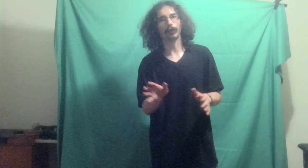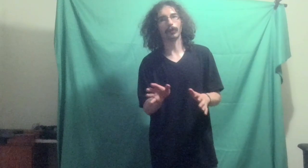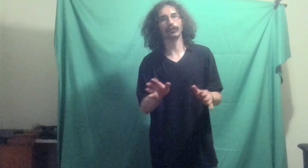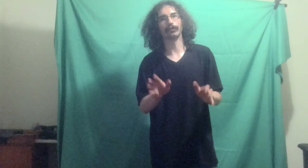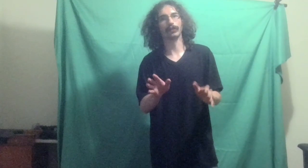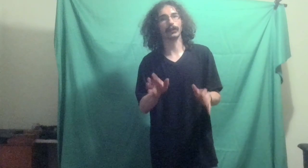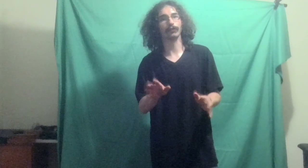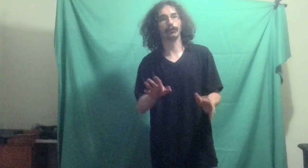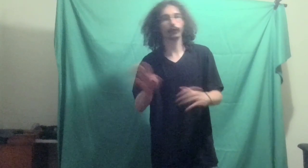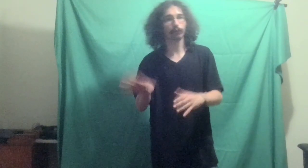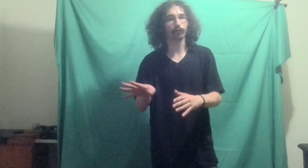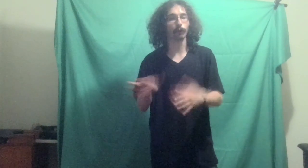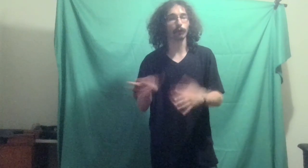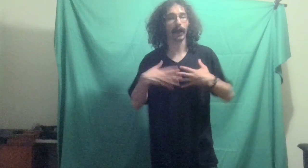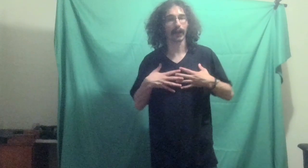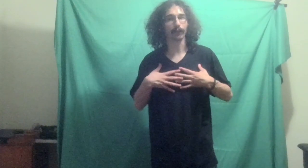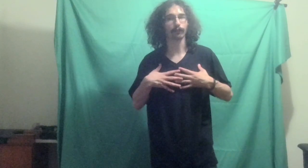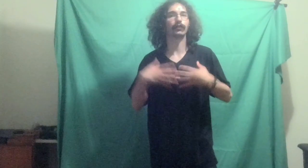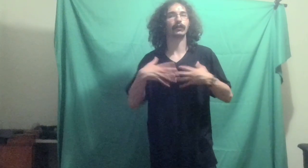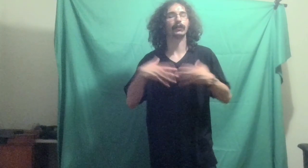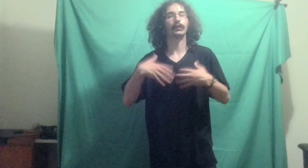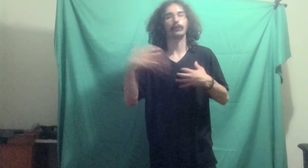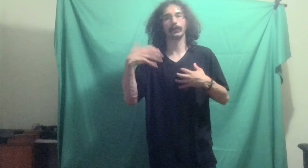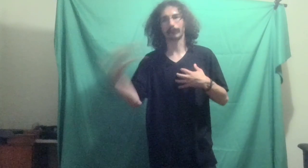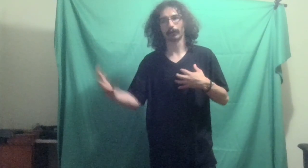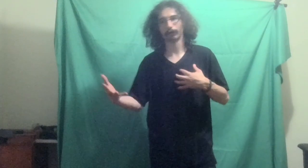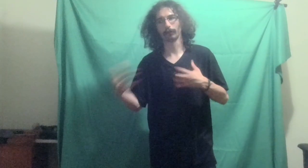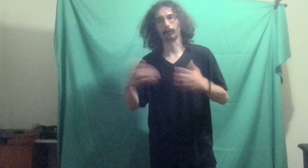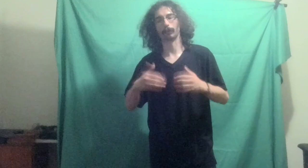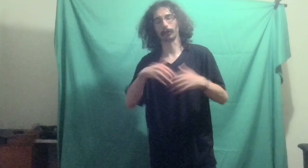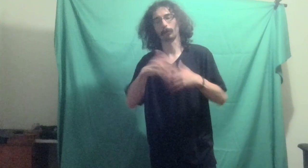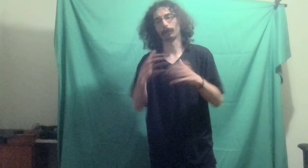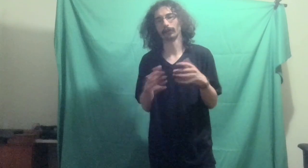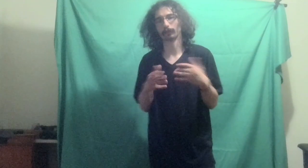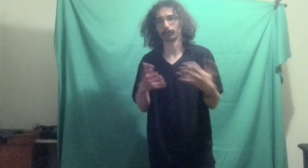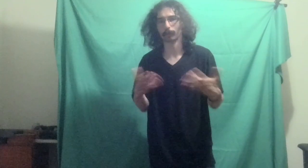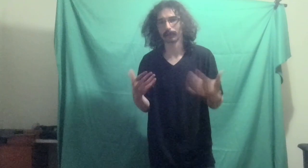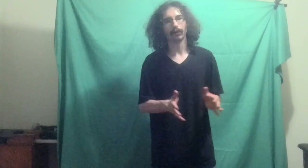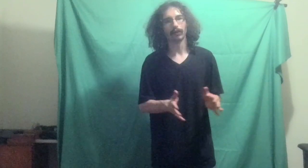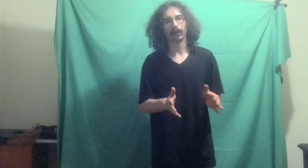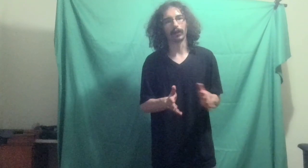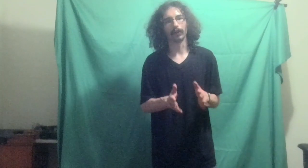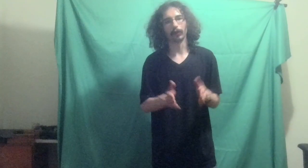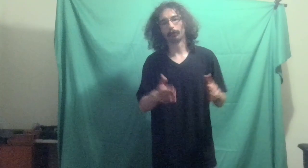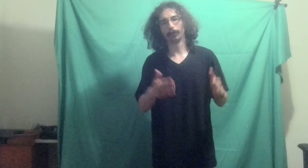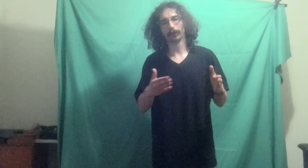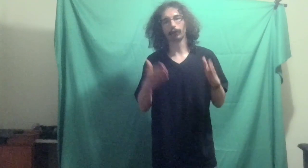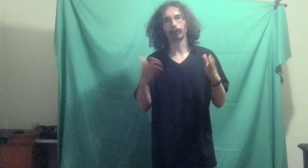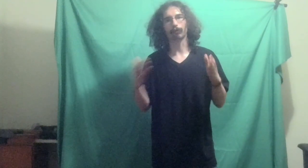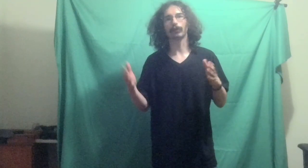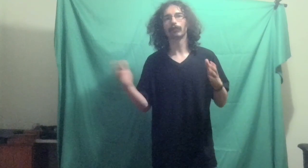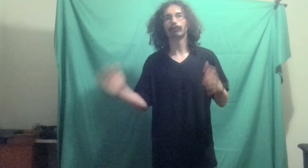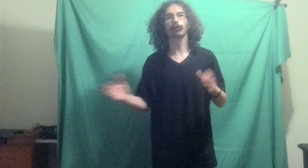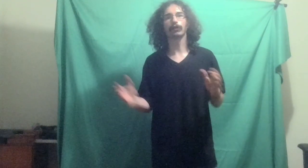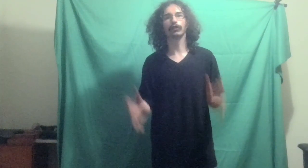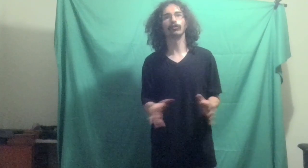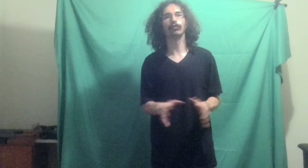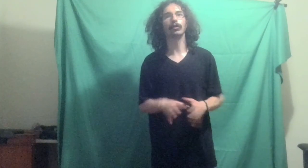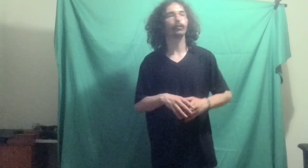wasn't deleted from YouTube. I actually deleted it myself, along with my own type of Google account, and it would be another three, four years before